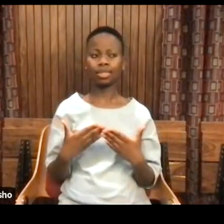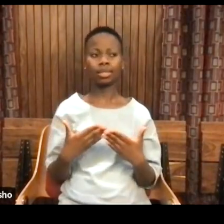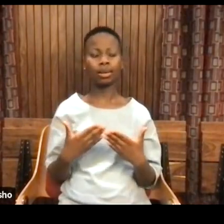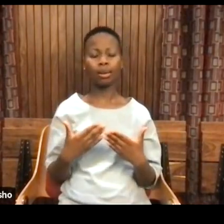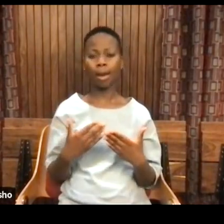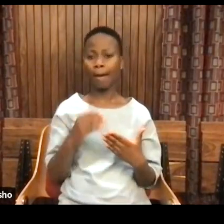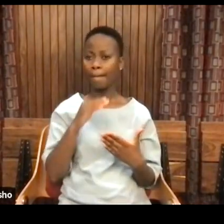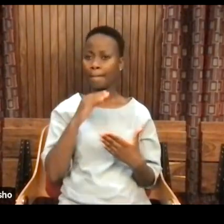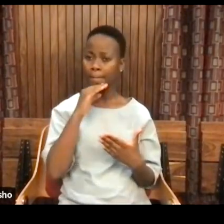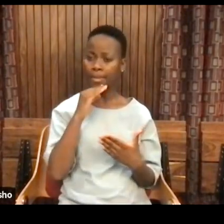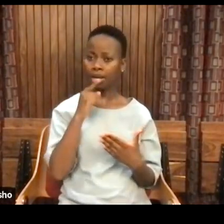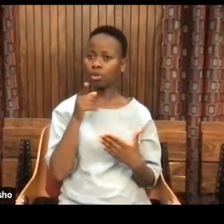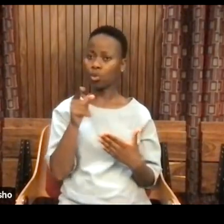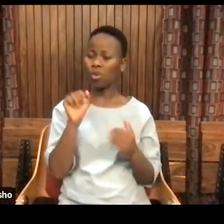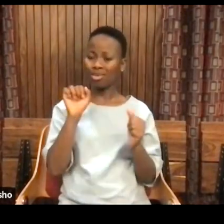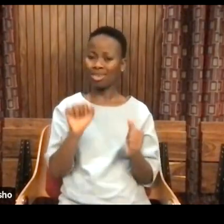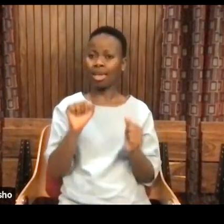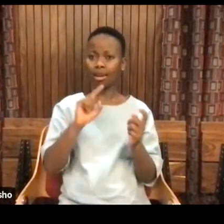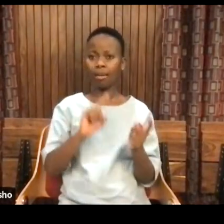can become.